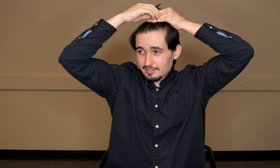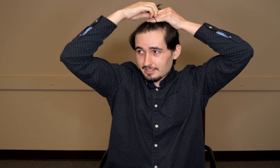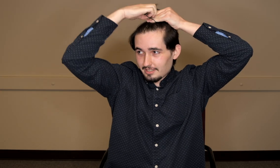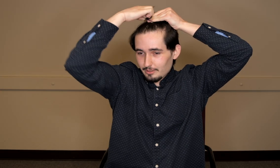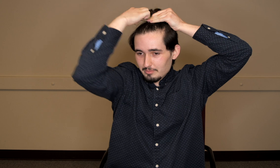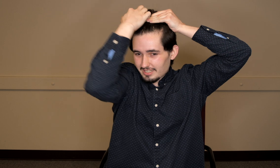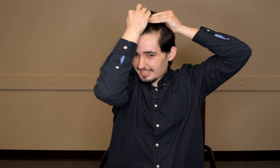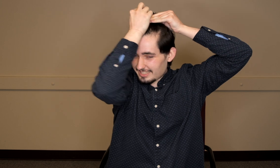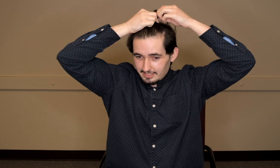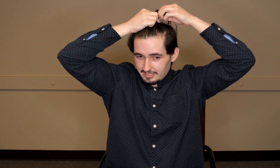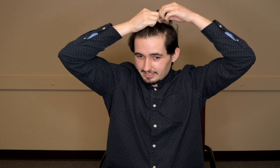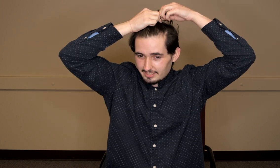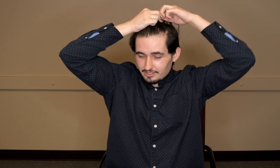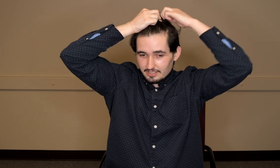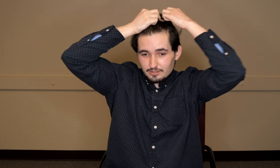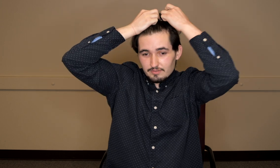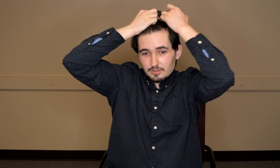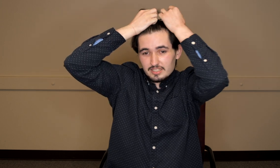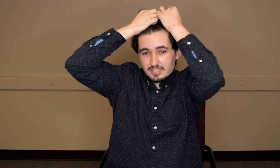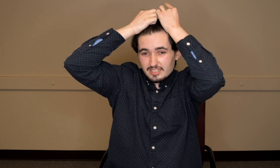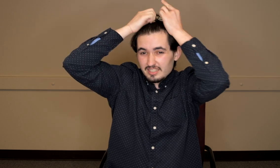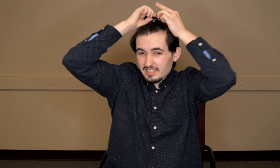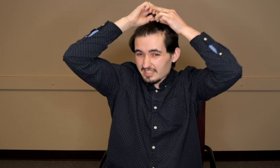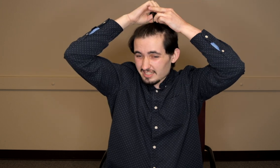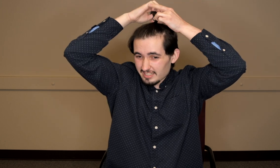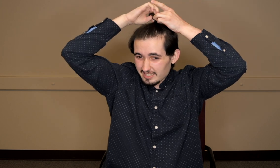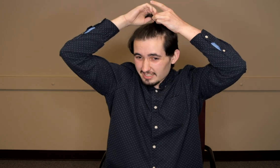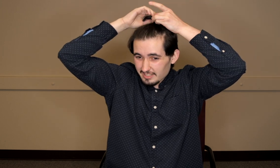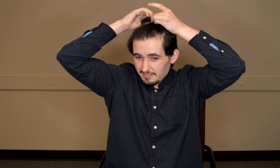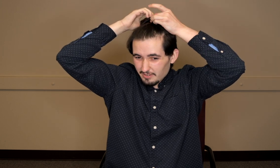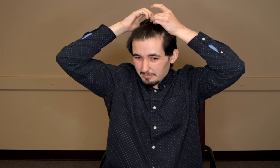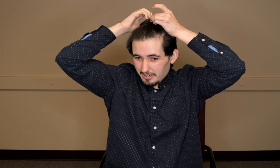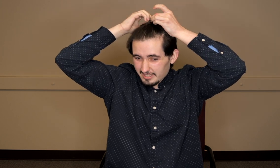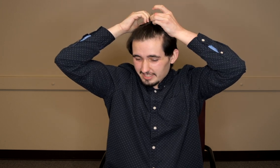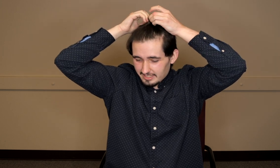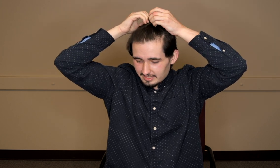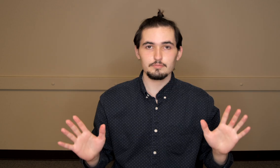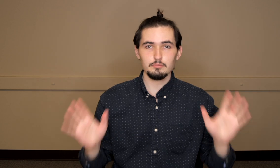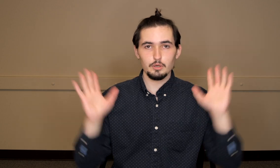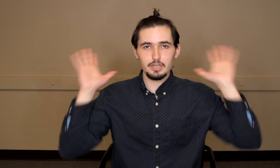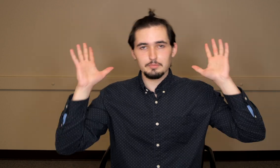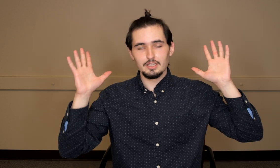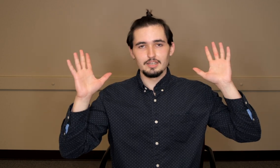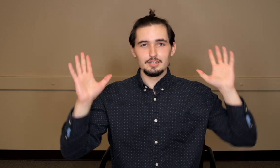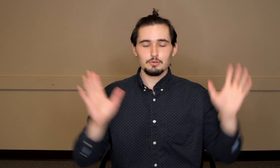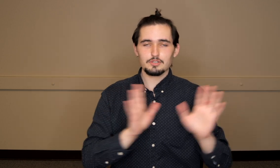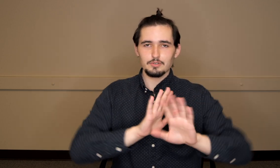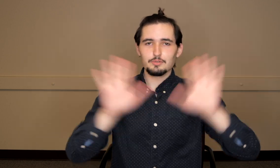but at least I can try to avoid to get it in the front part. Okay we're just going to